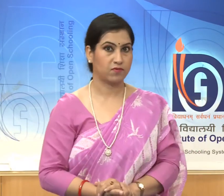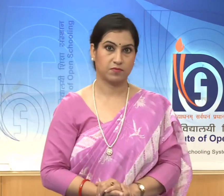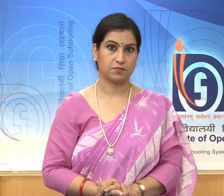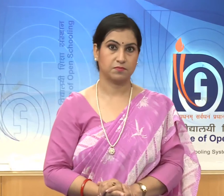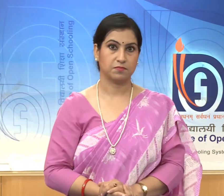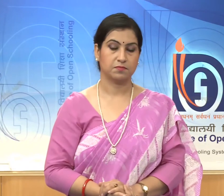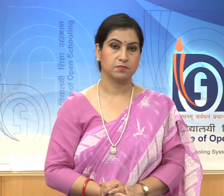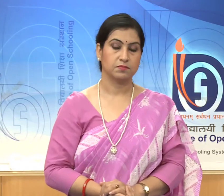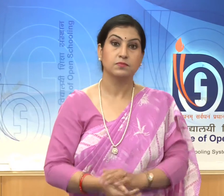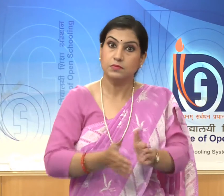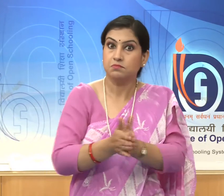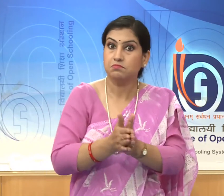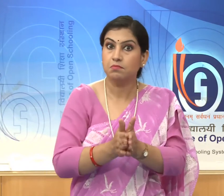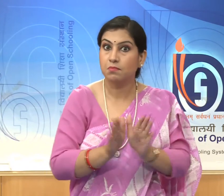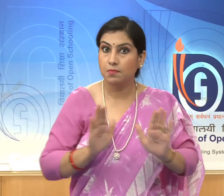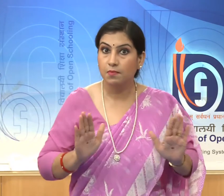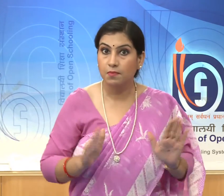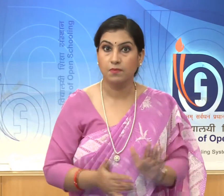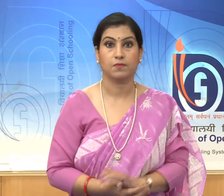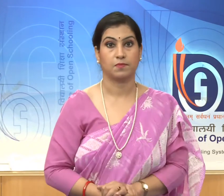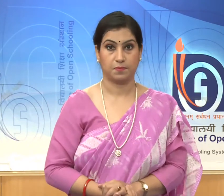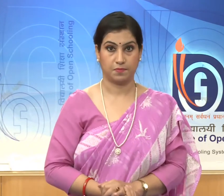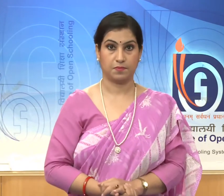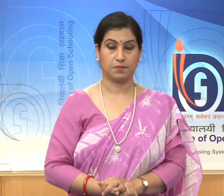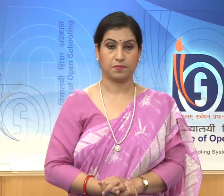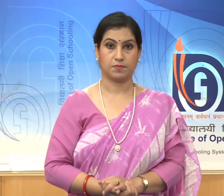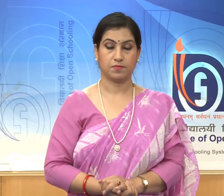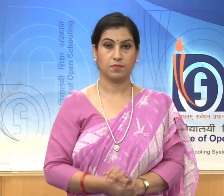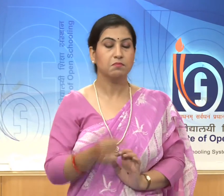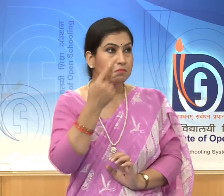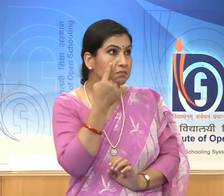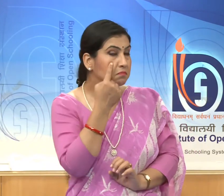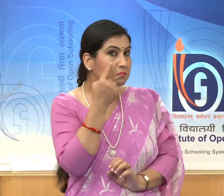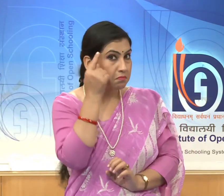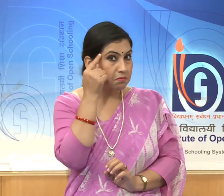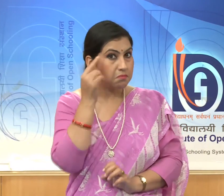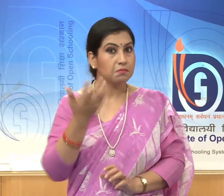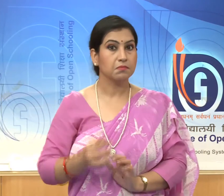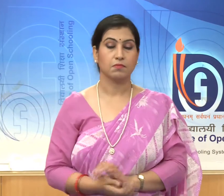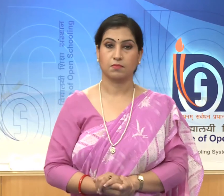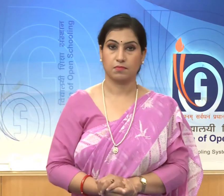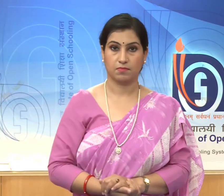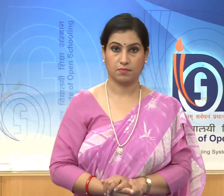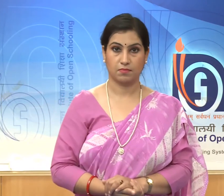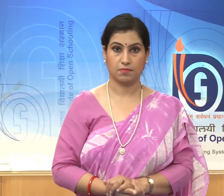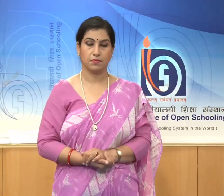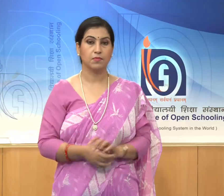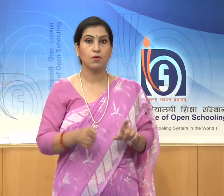Very interesting to notice is the